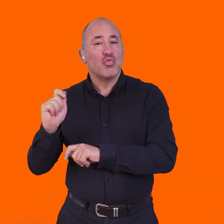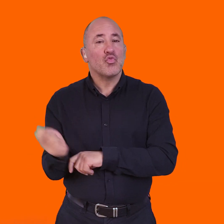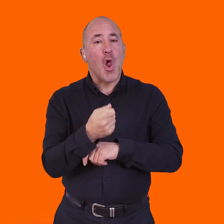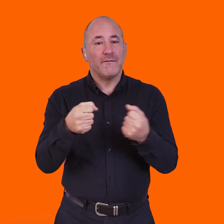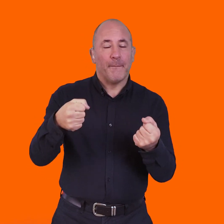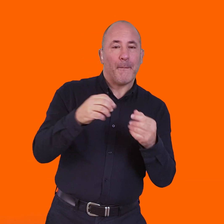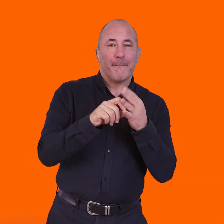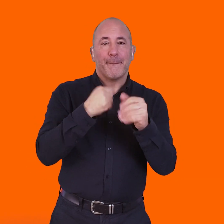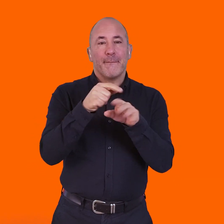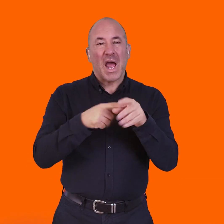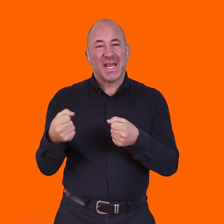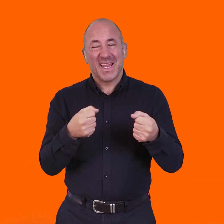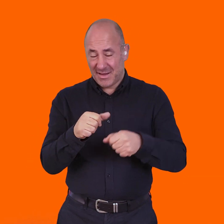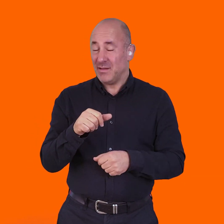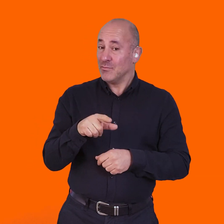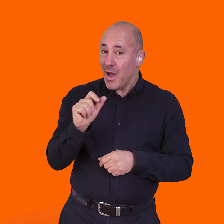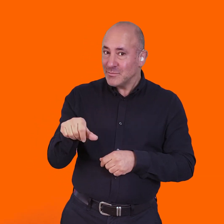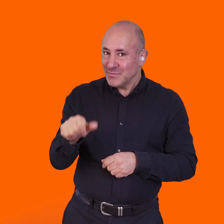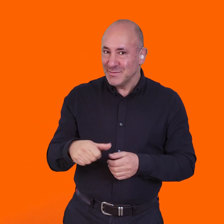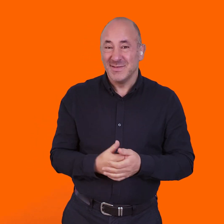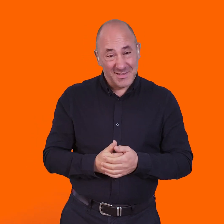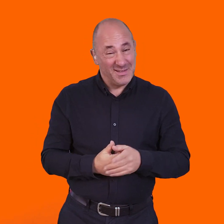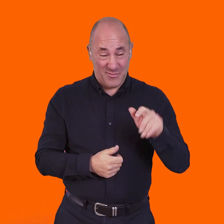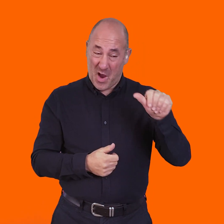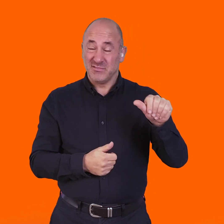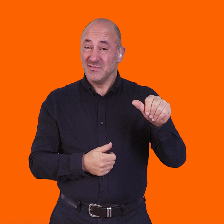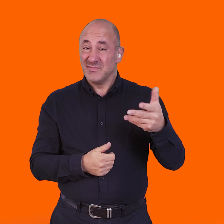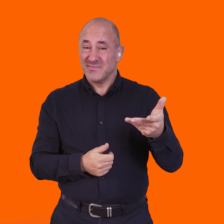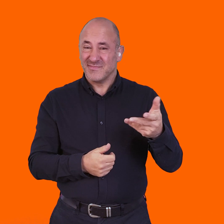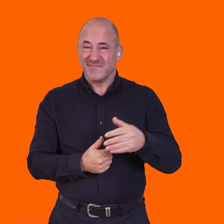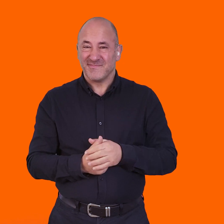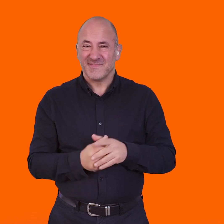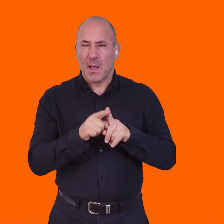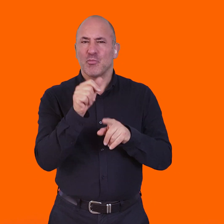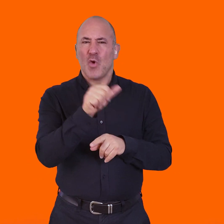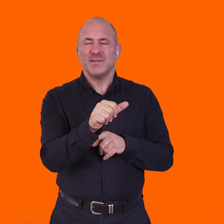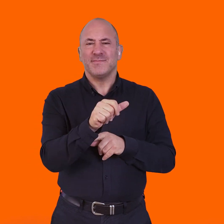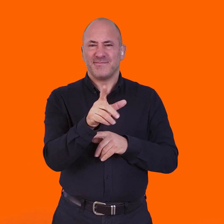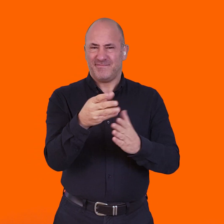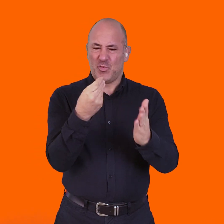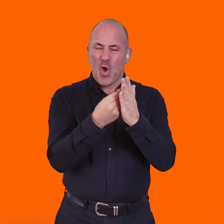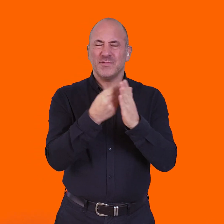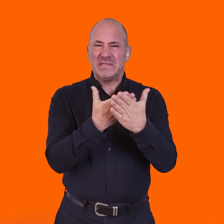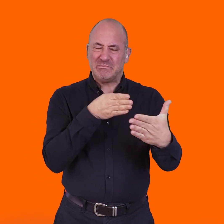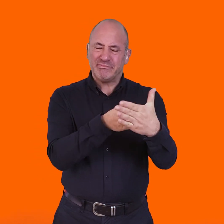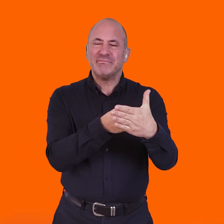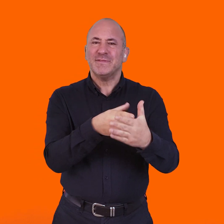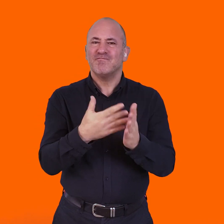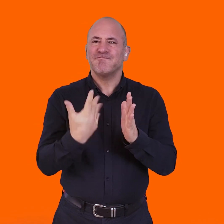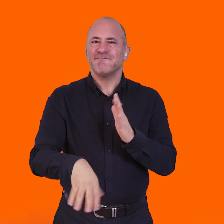the genesis of that was the golf buggy. Yeah. You know, so yeah, you're right, John. And I think you're also right about,